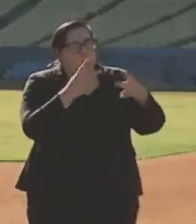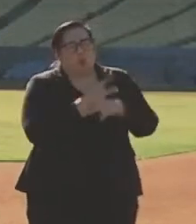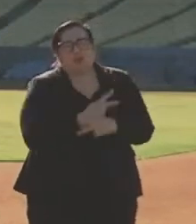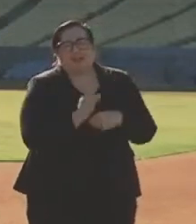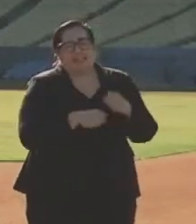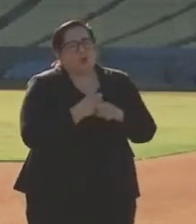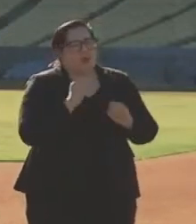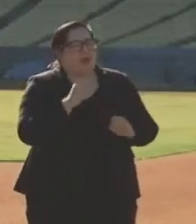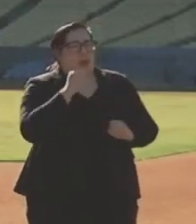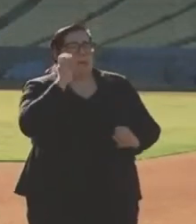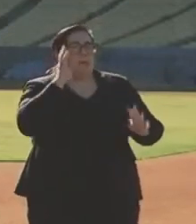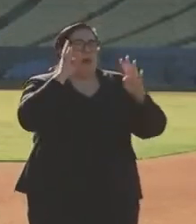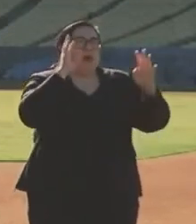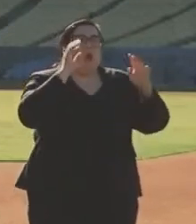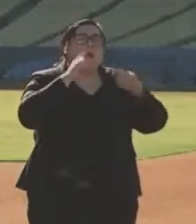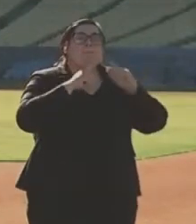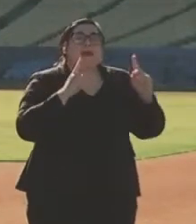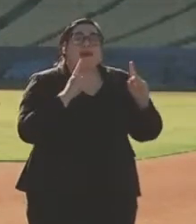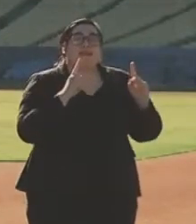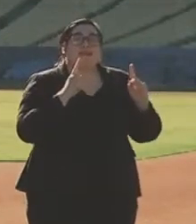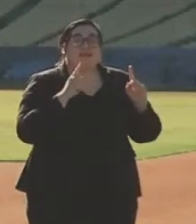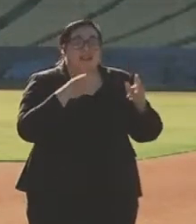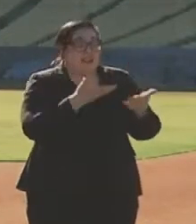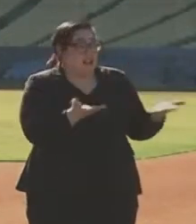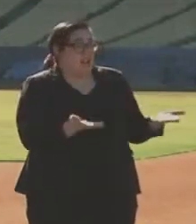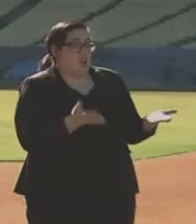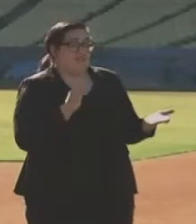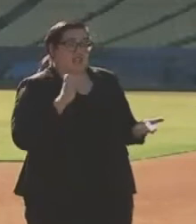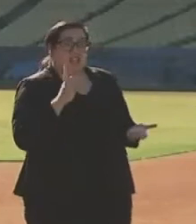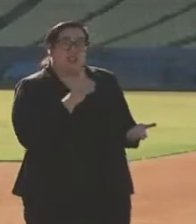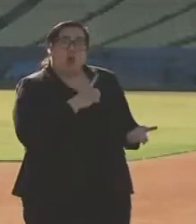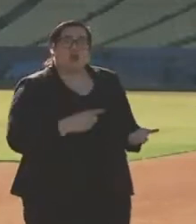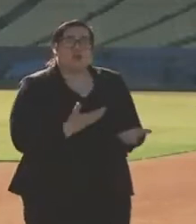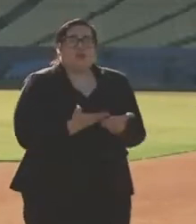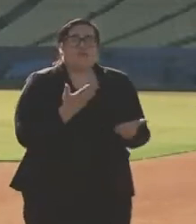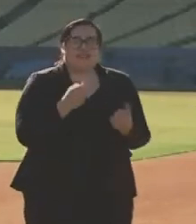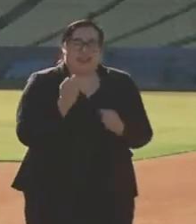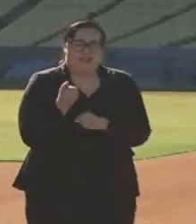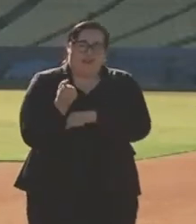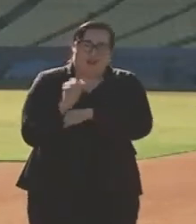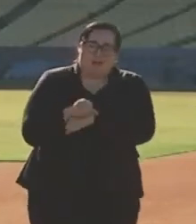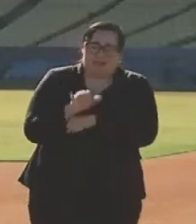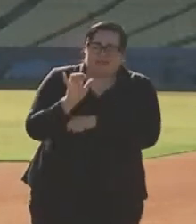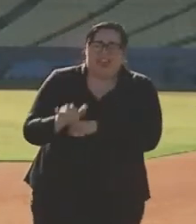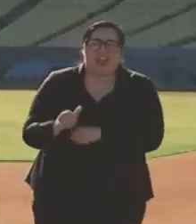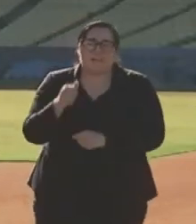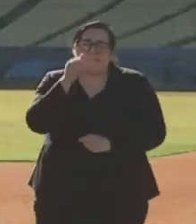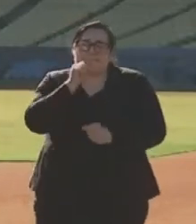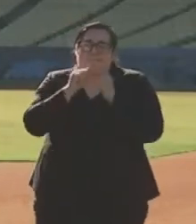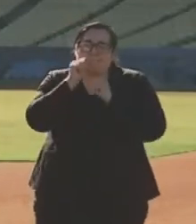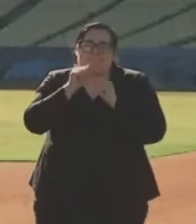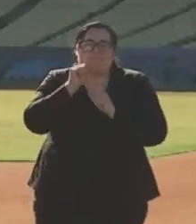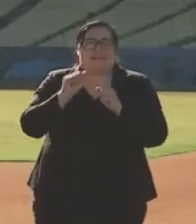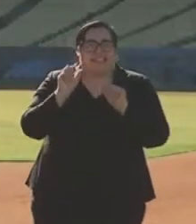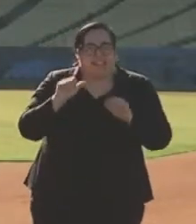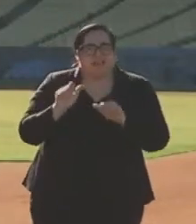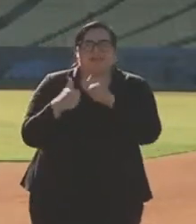adversity. But on the field, the Dodgers showed they could overcome that adversity. And